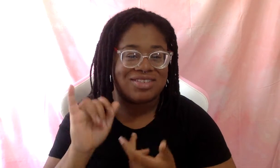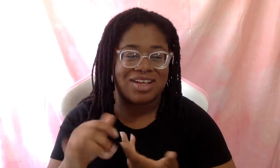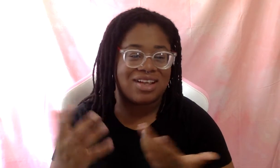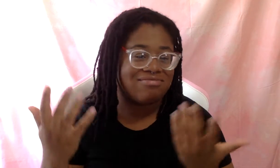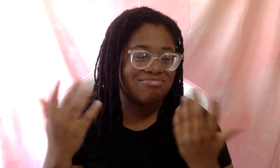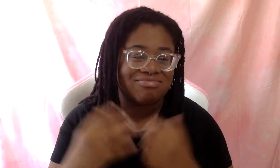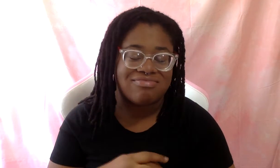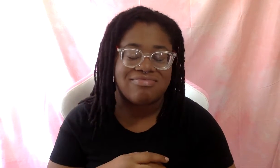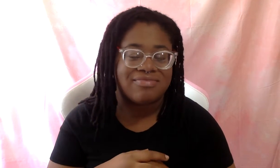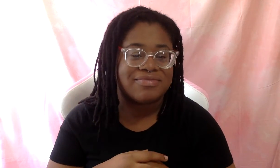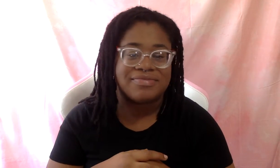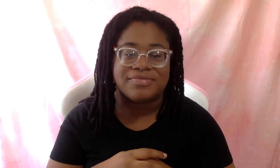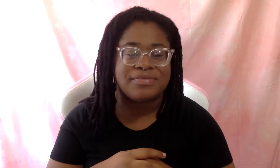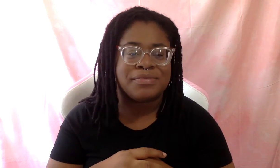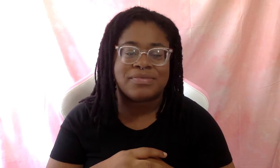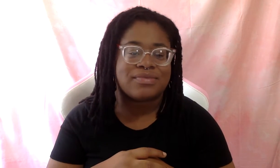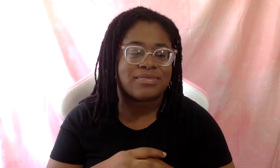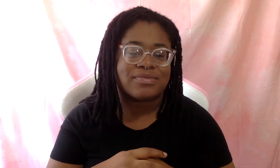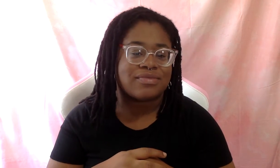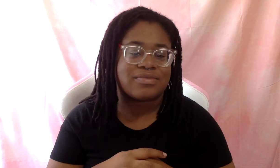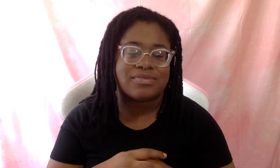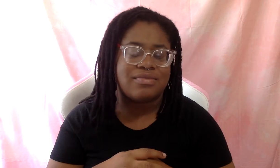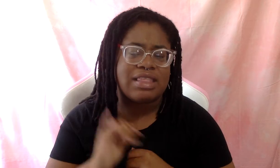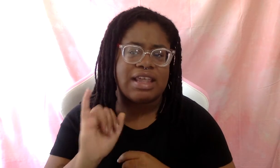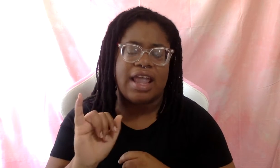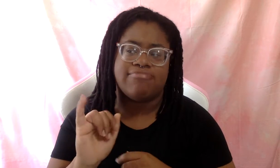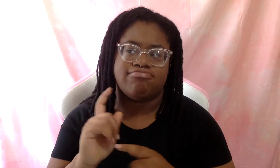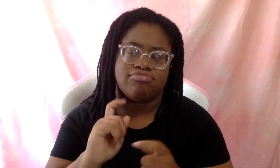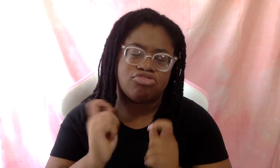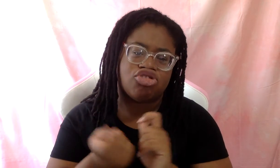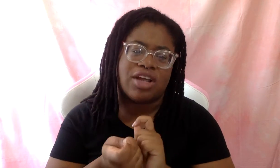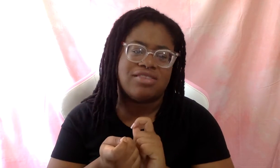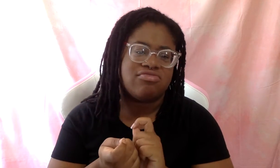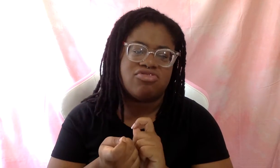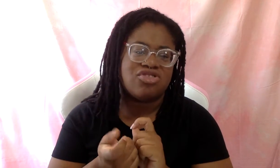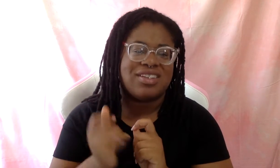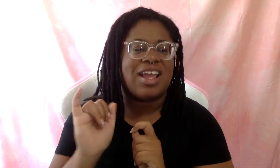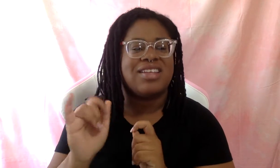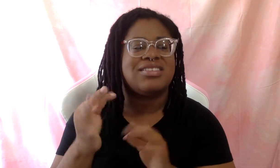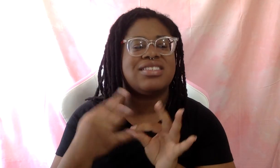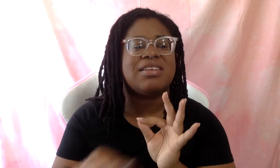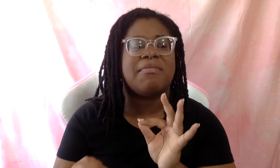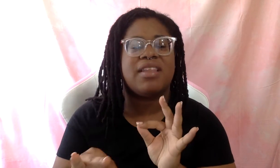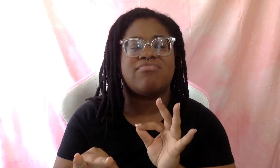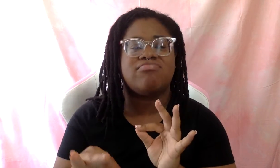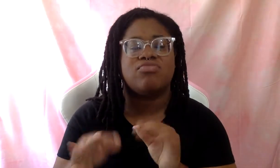yeah, so it's, uh, the redirect is simply a referral. I would refer someone out if, um,